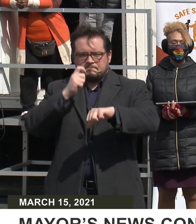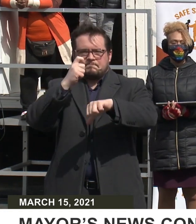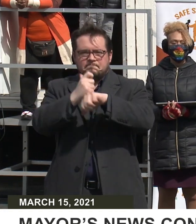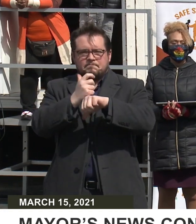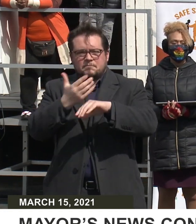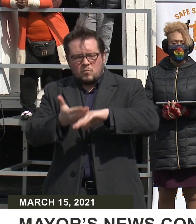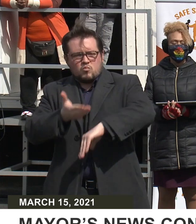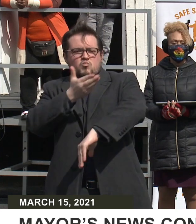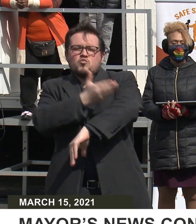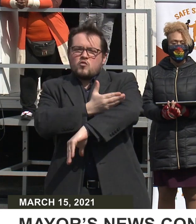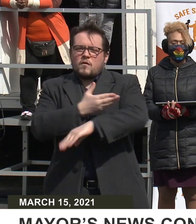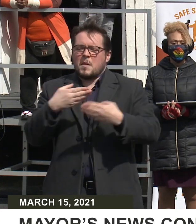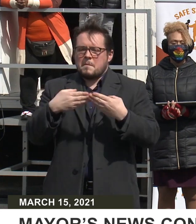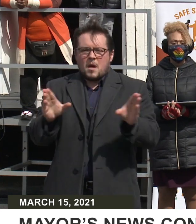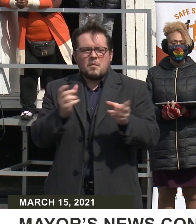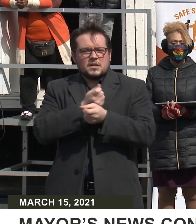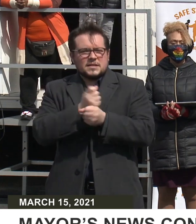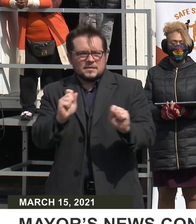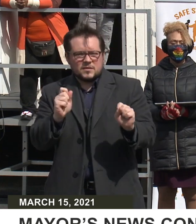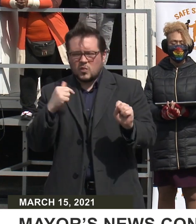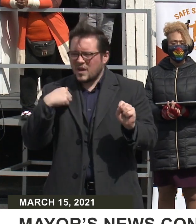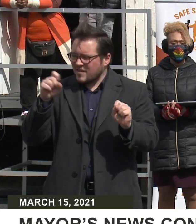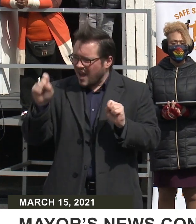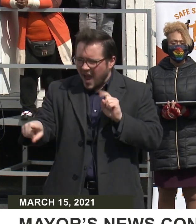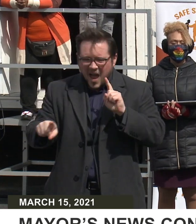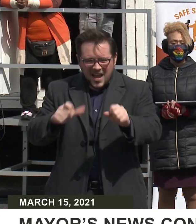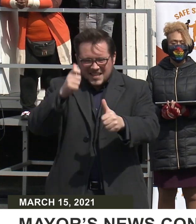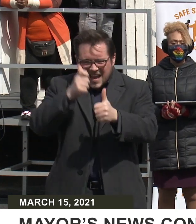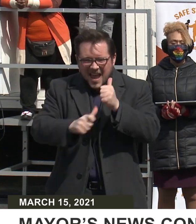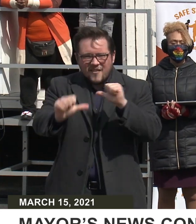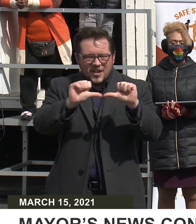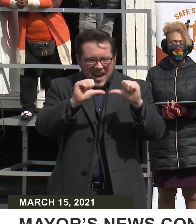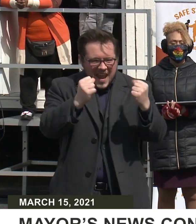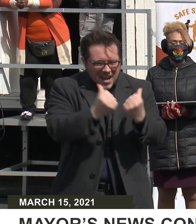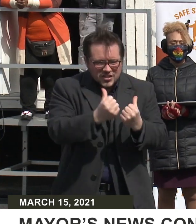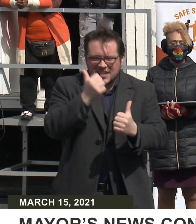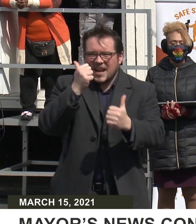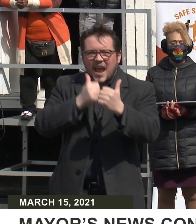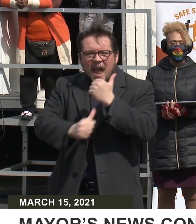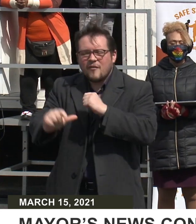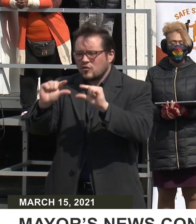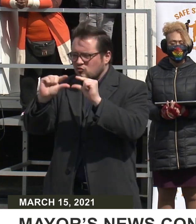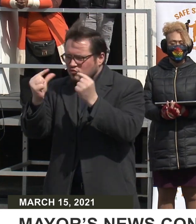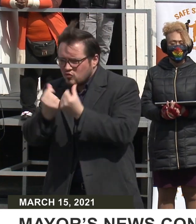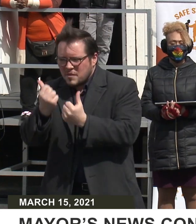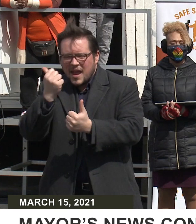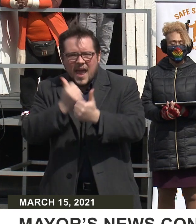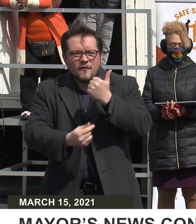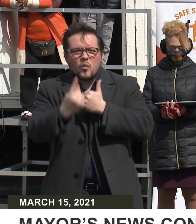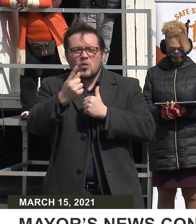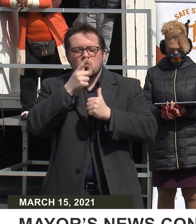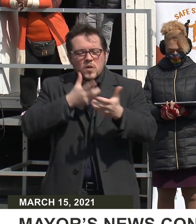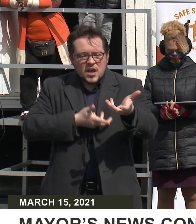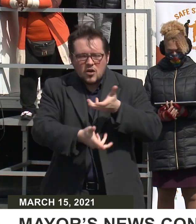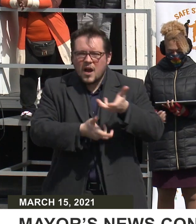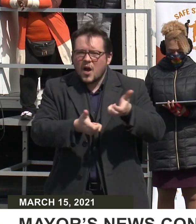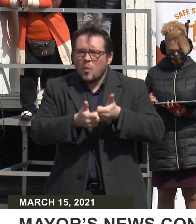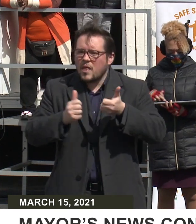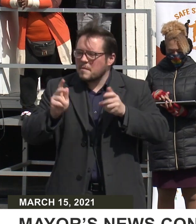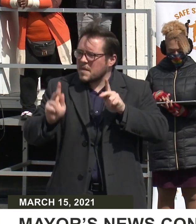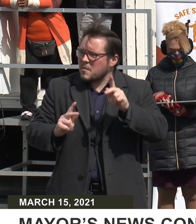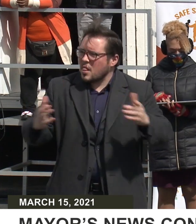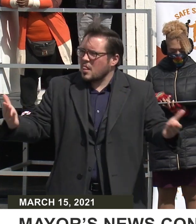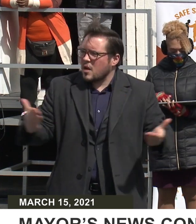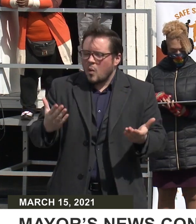We must ask what every agency and institution that interacts with our residents can do